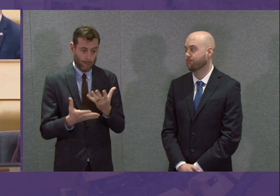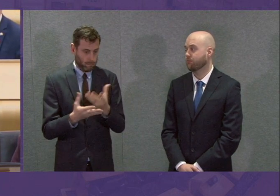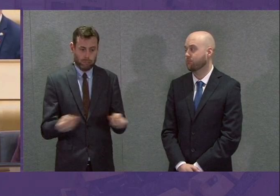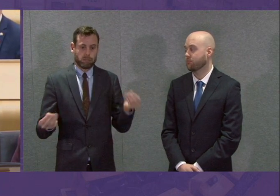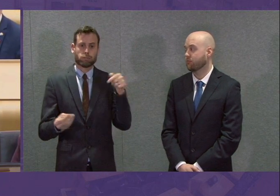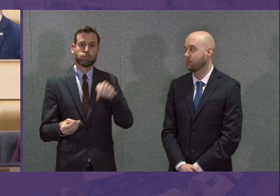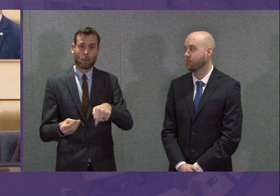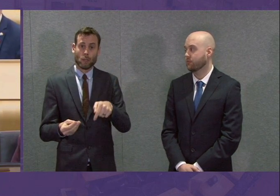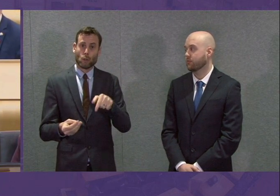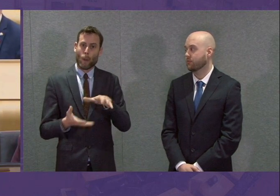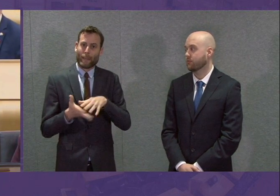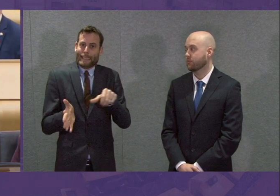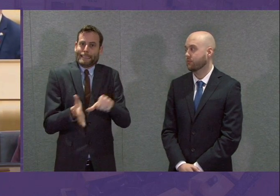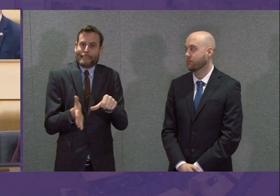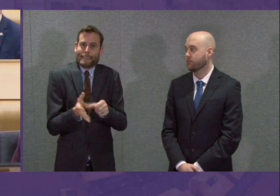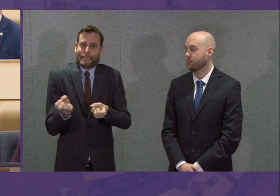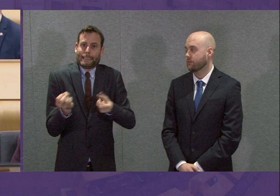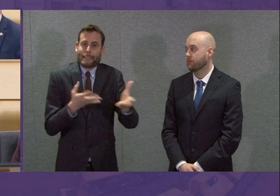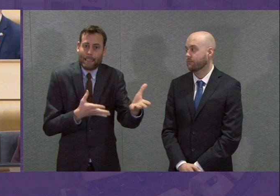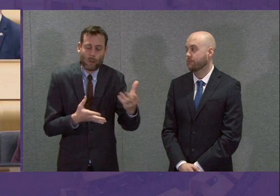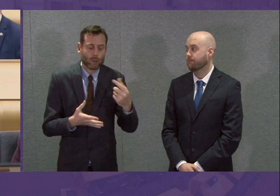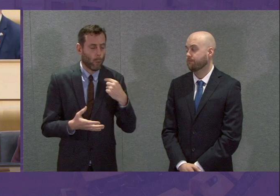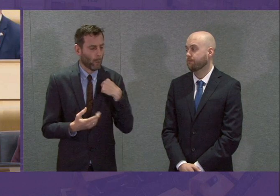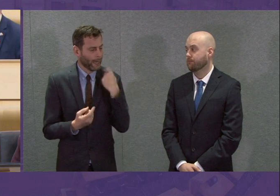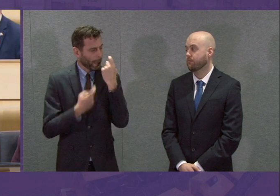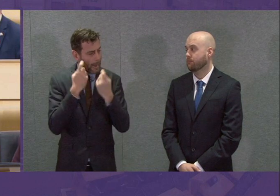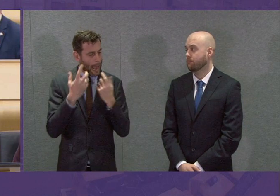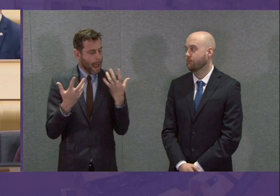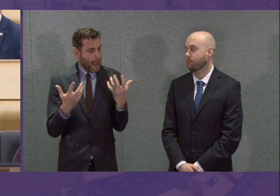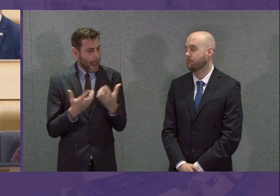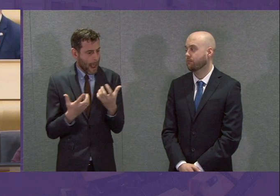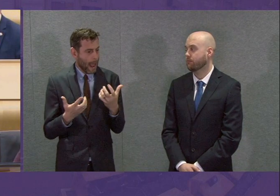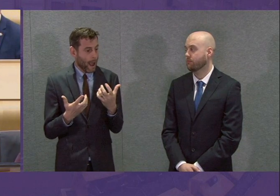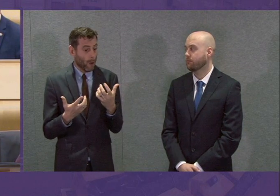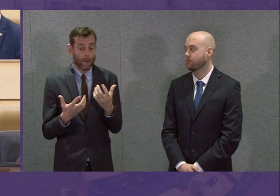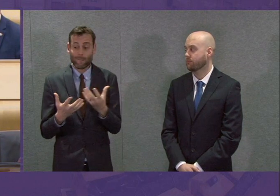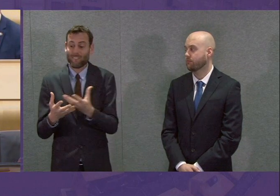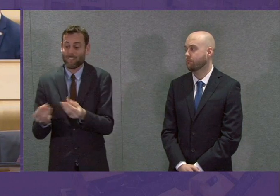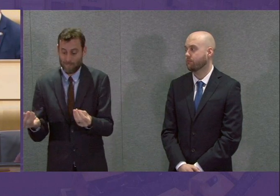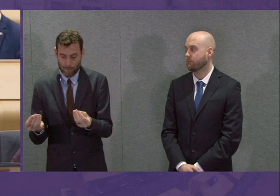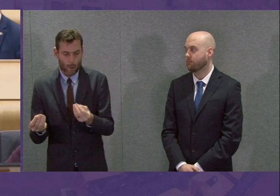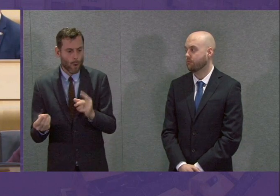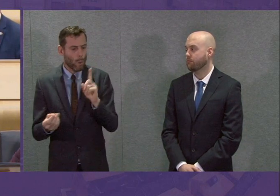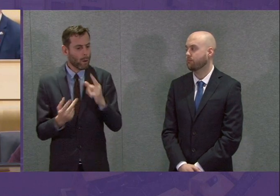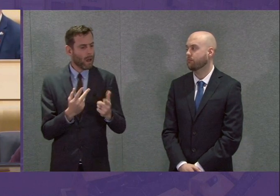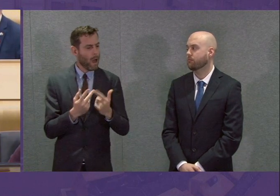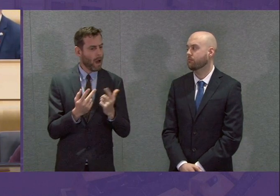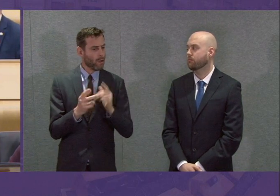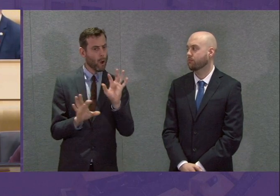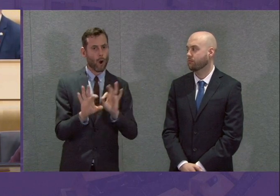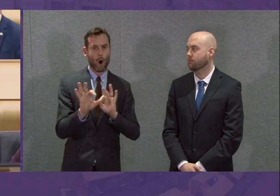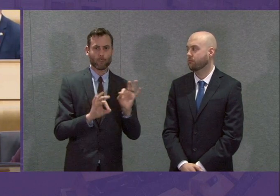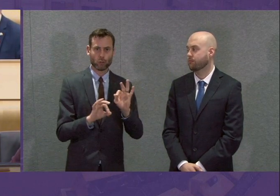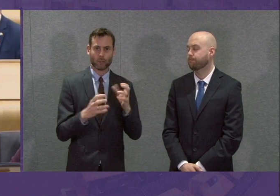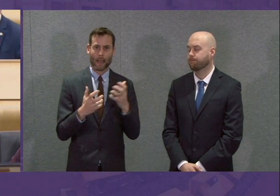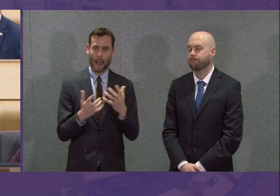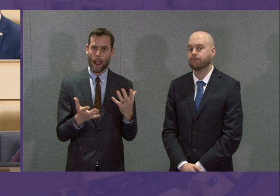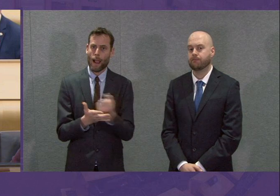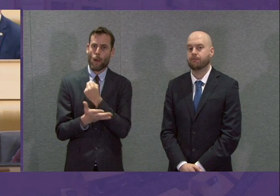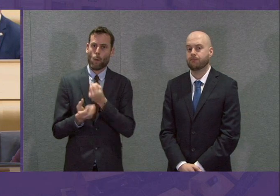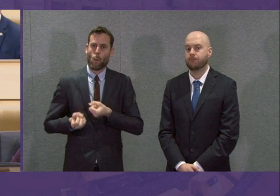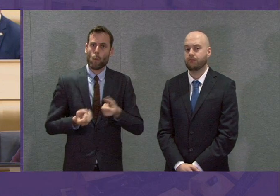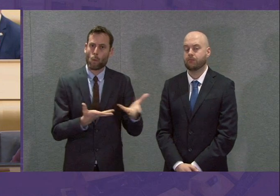which is why one of the other things we are seeking to do is look at how we get alternative supplies of these. In terms of the issue with